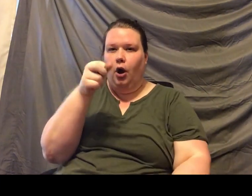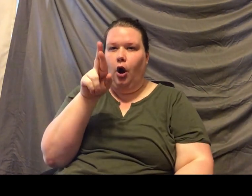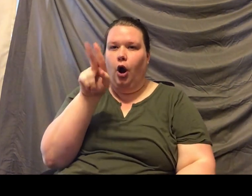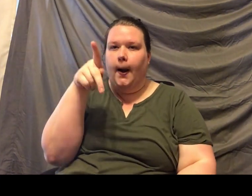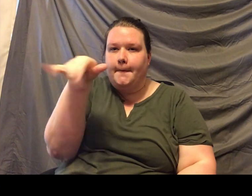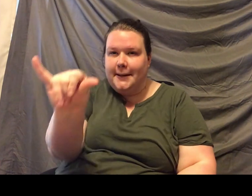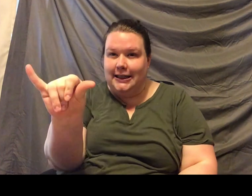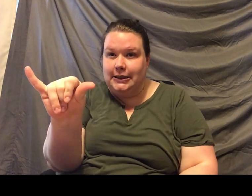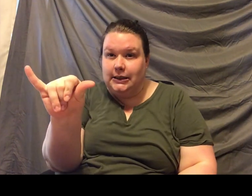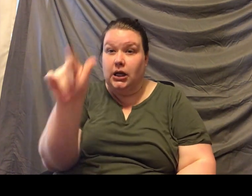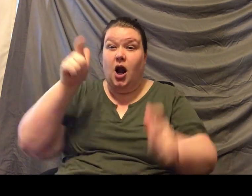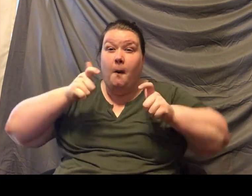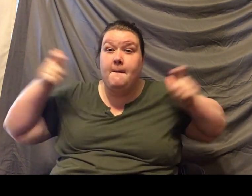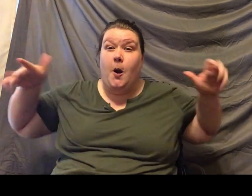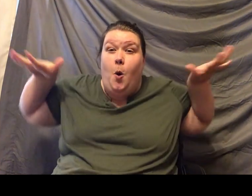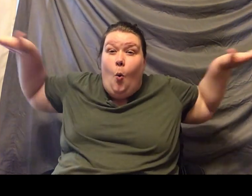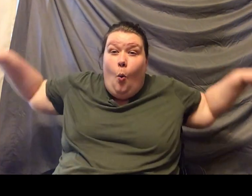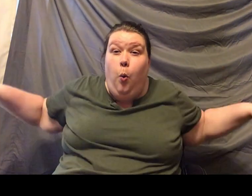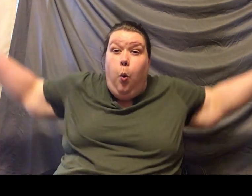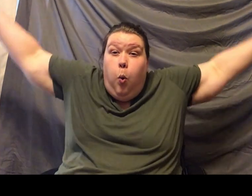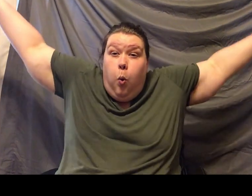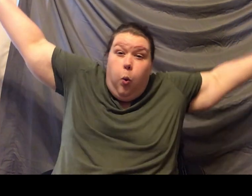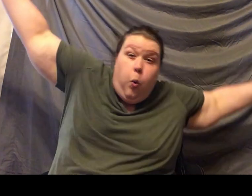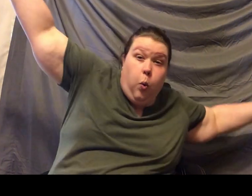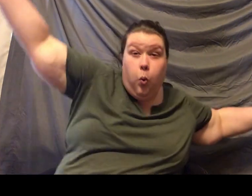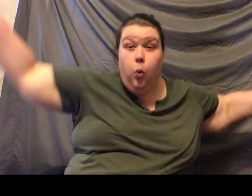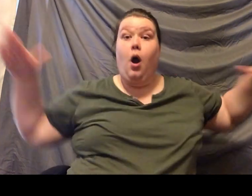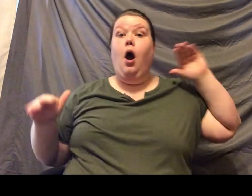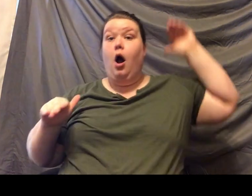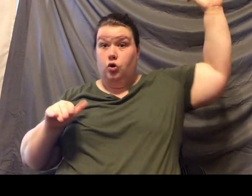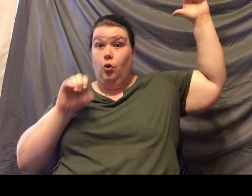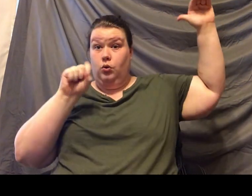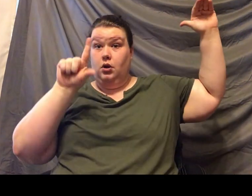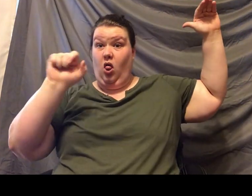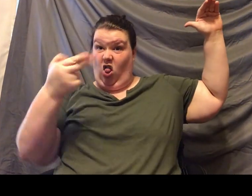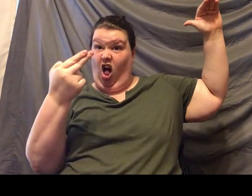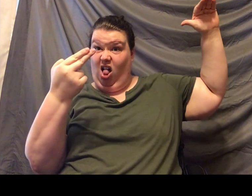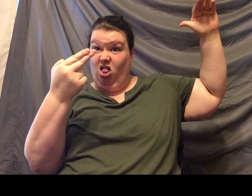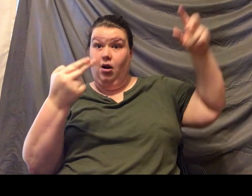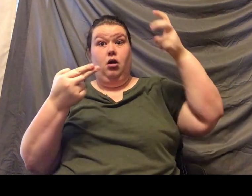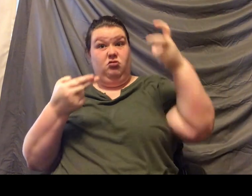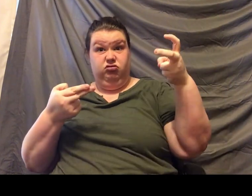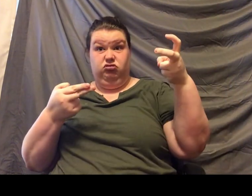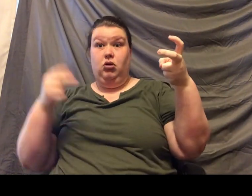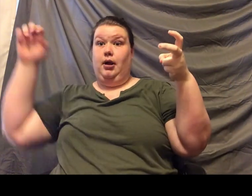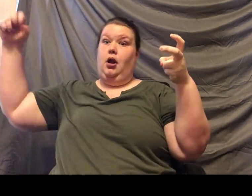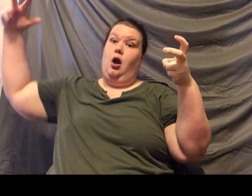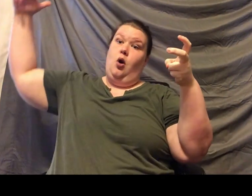that they can swoop down and they can take an adult sloth out of a tree. They may go after juveniles because they're a little bit smaller, but they can carry